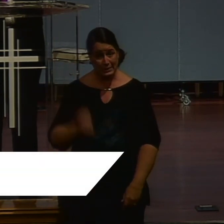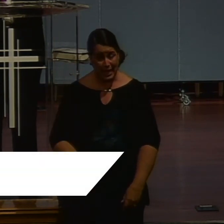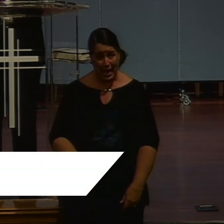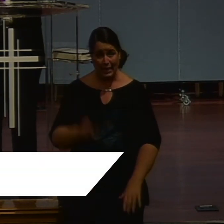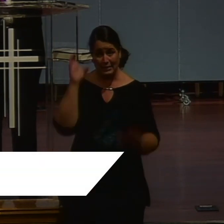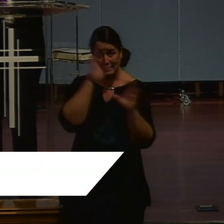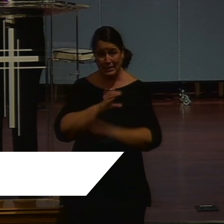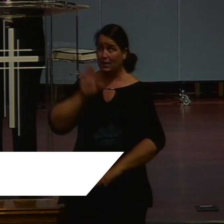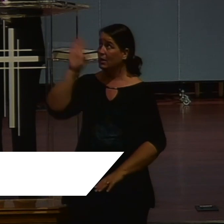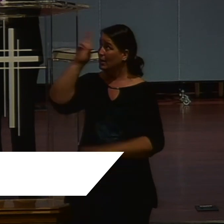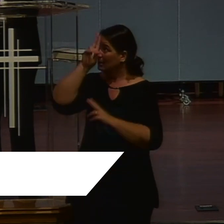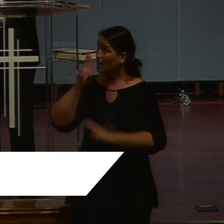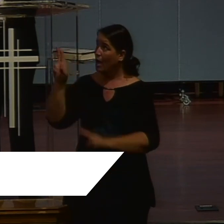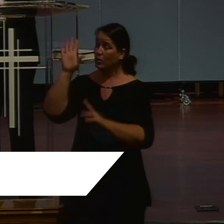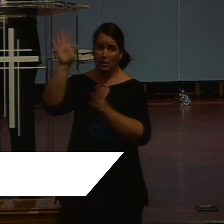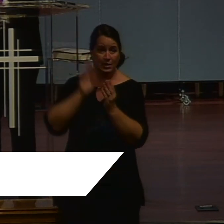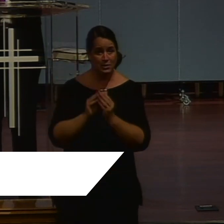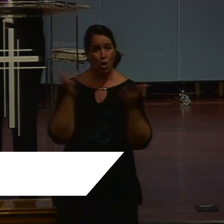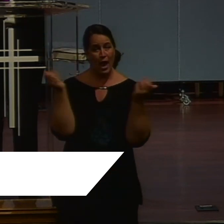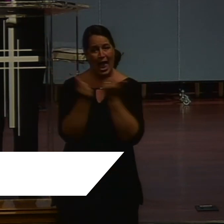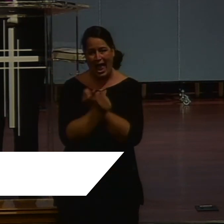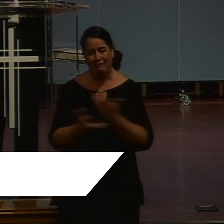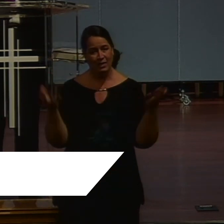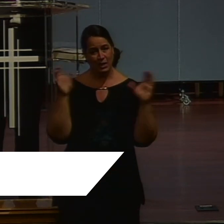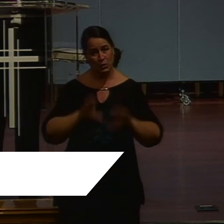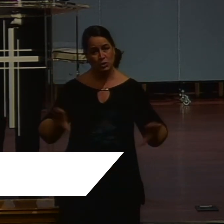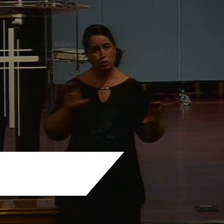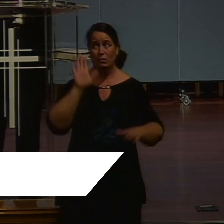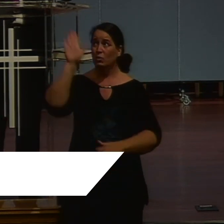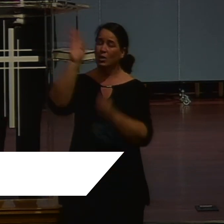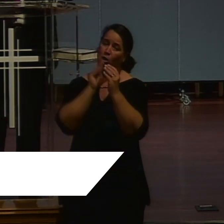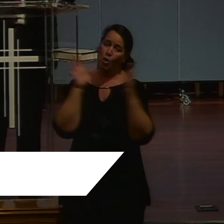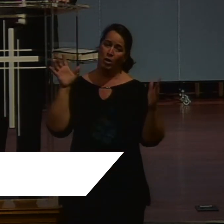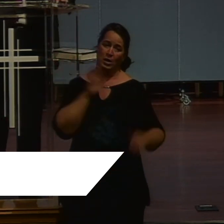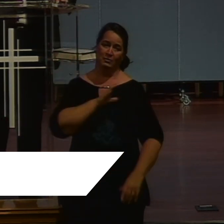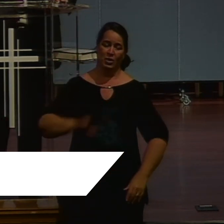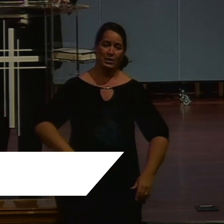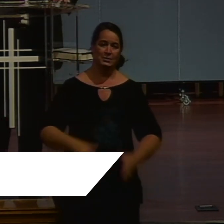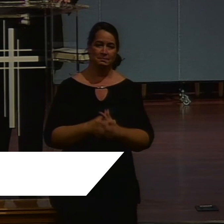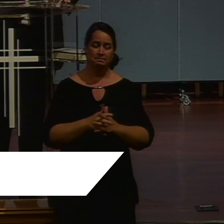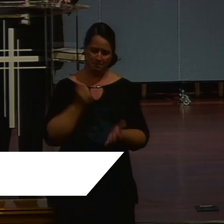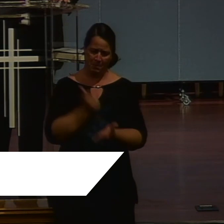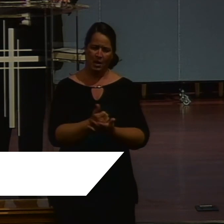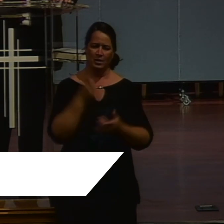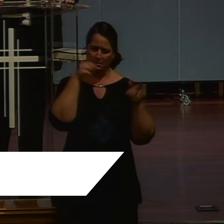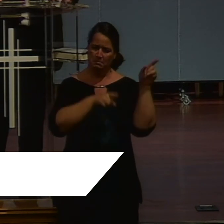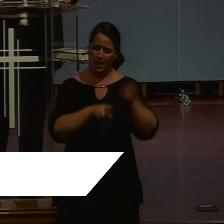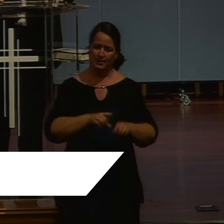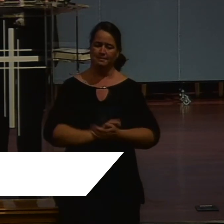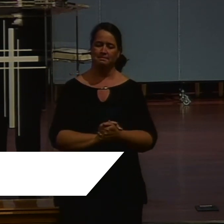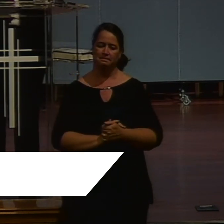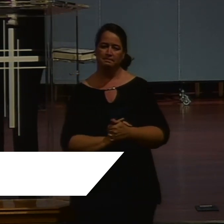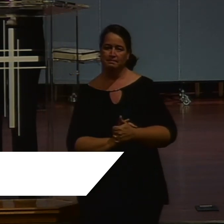Seeking his honor. Seeking his glory. Letting everything to be done. Be done for the glory of Christ. Amen. Amen.